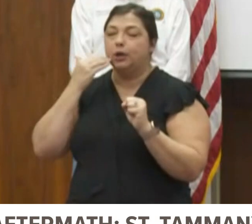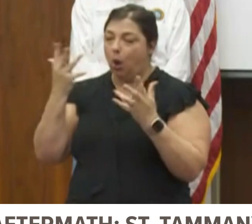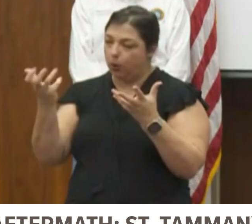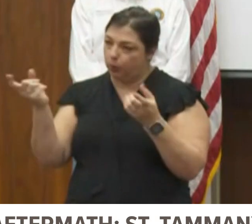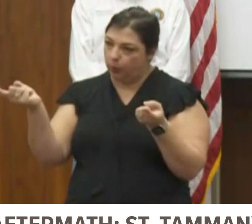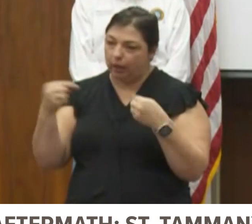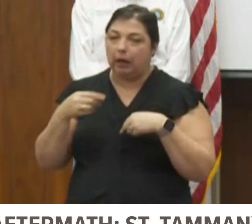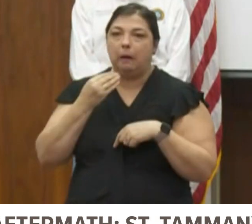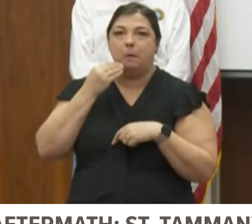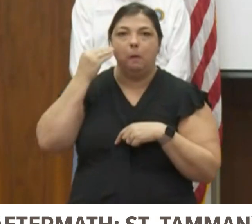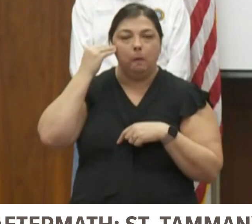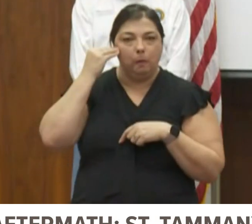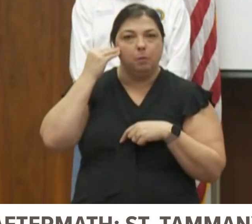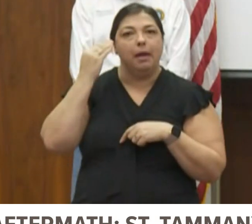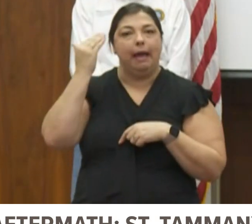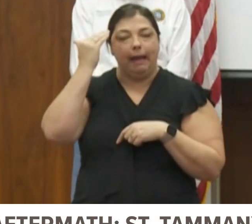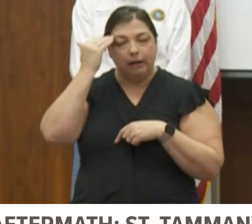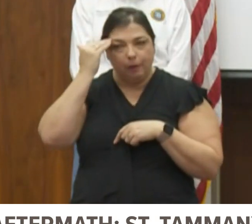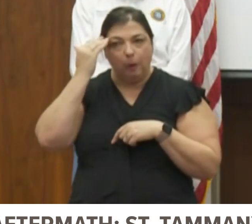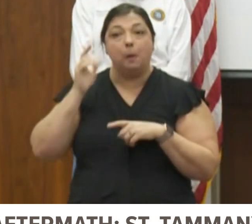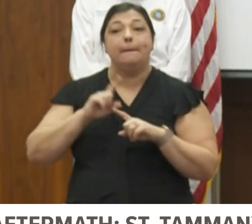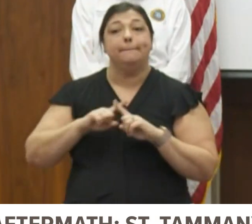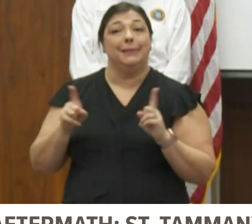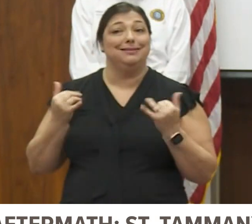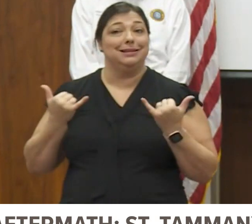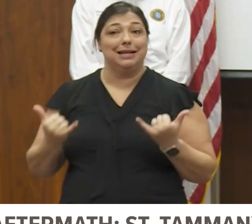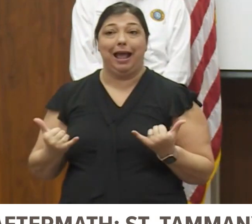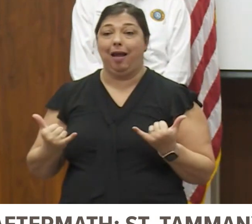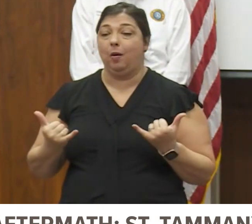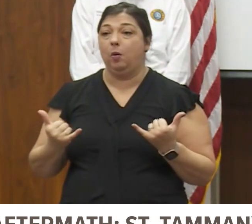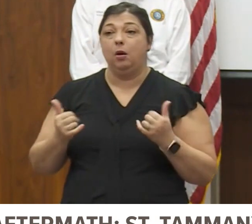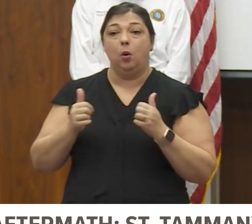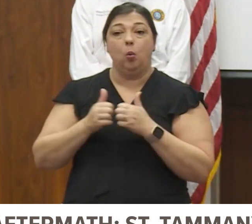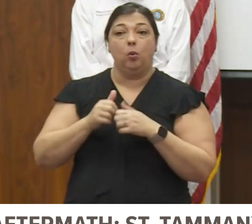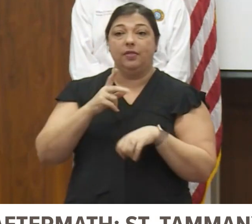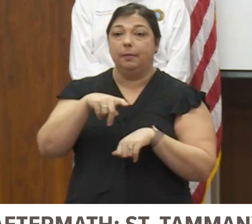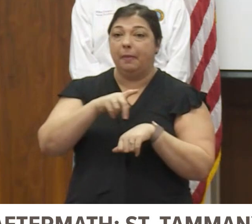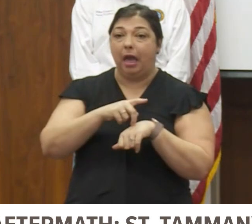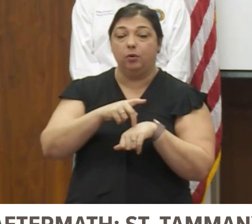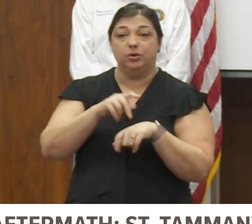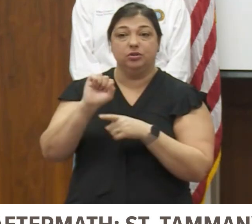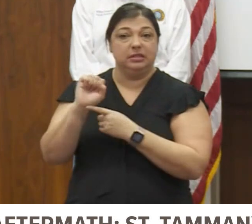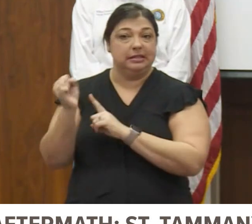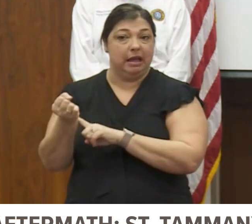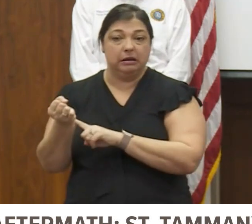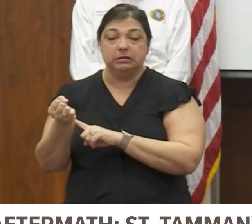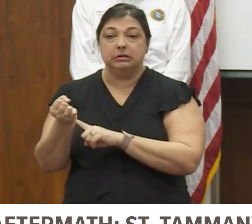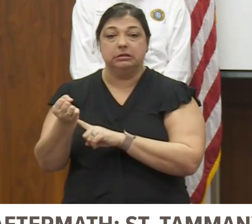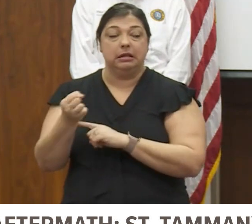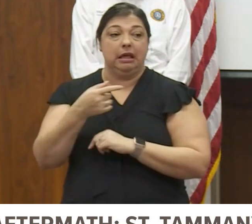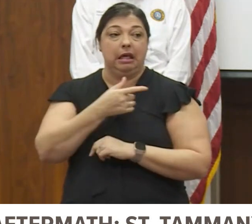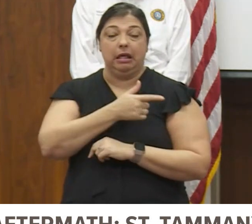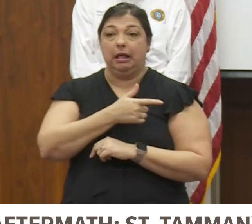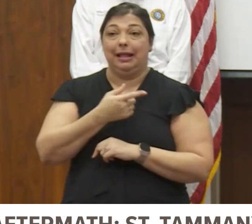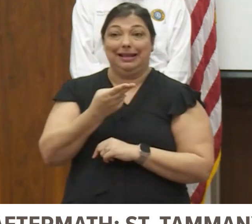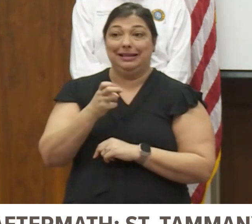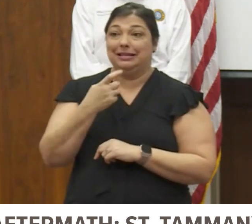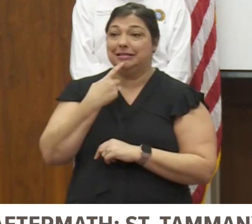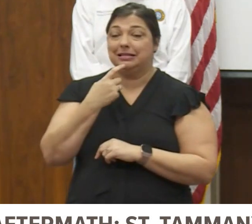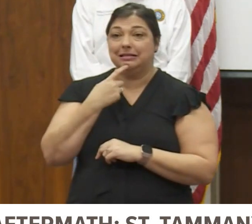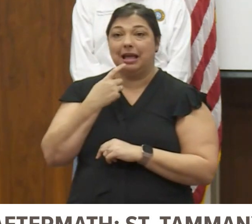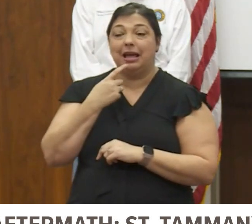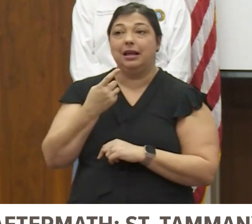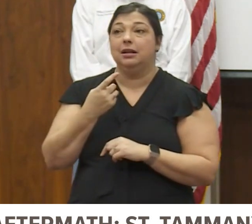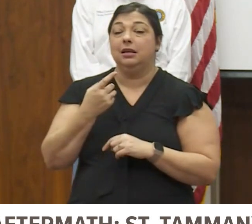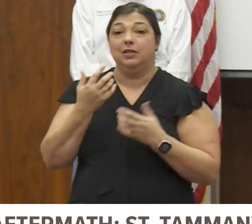on your homes and different things. But right now, with the status of the parish, like Mr. Swess was saying, those things are coming up.